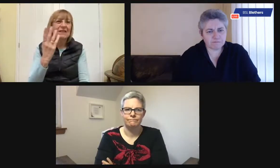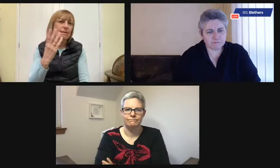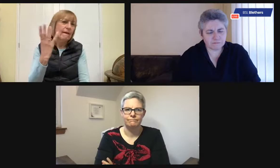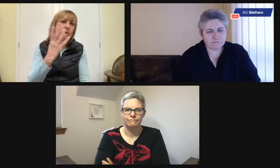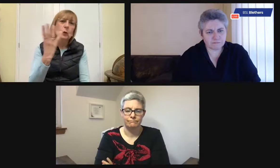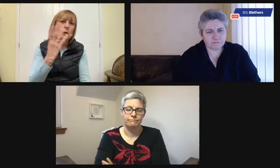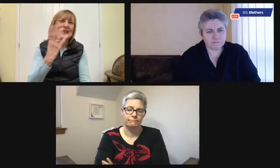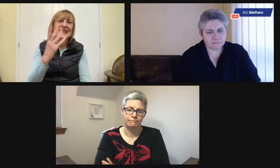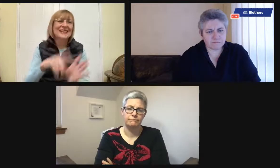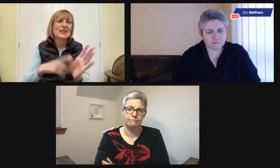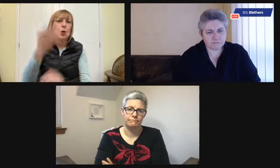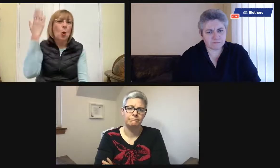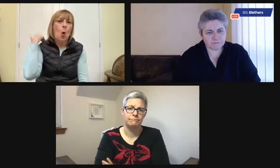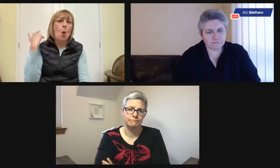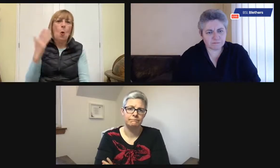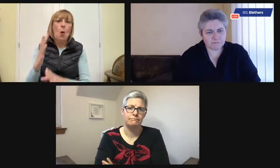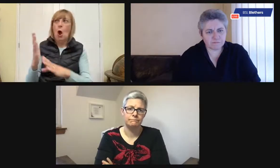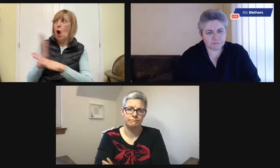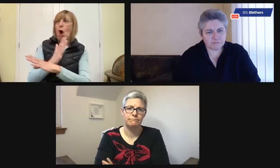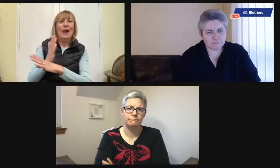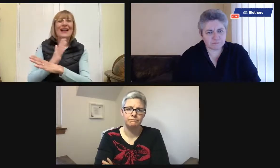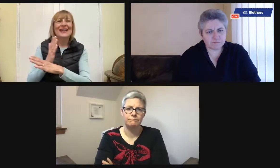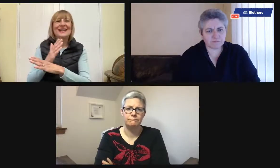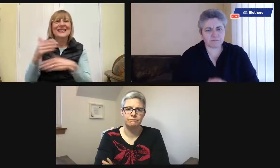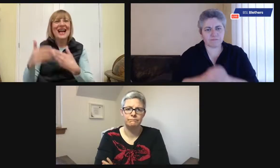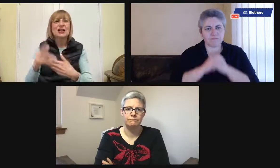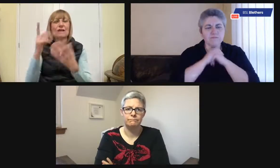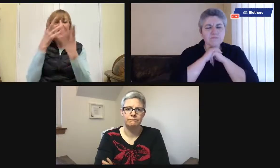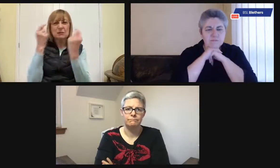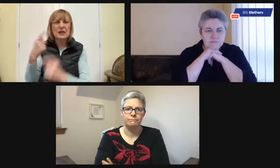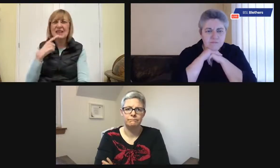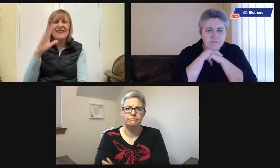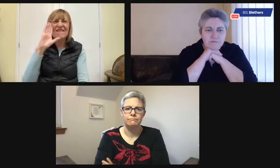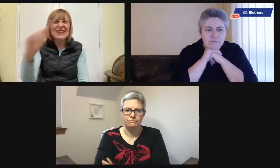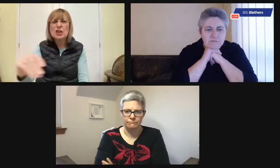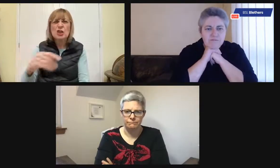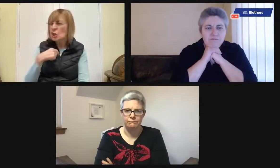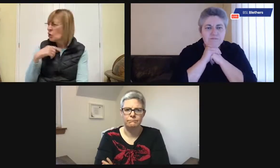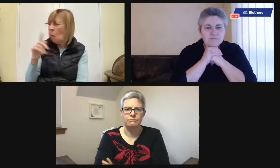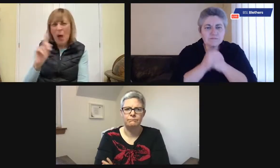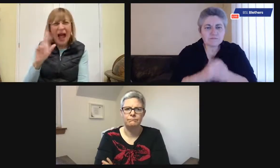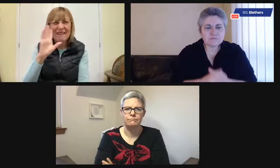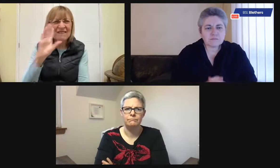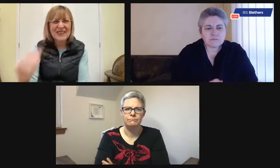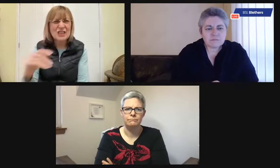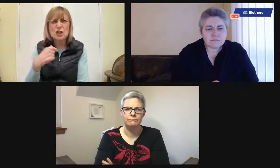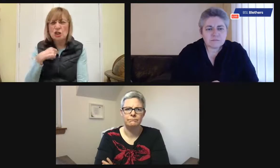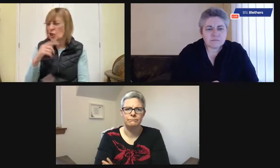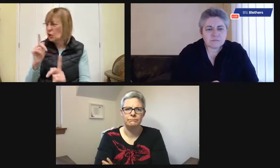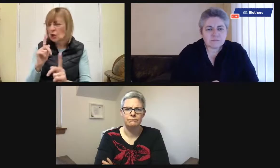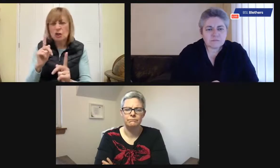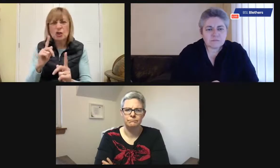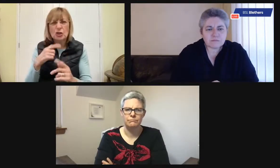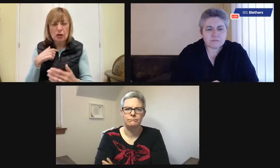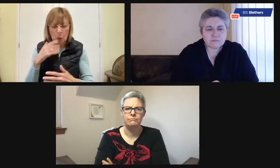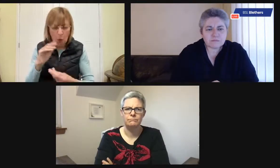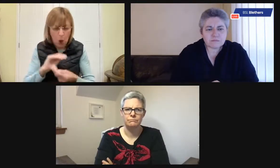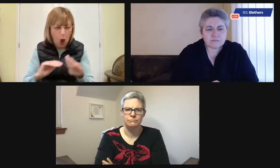And I mean, you know, this is 13, 14 years ago. My mother lived with dementia for nine years, so we're in the early stages